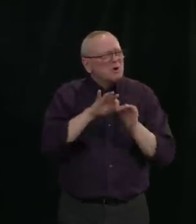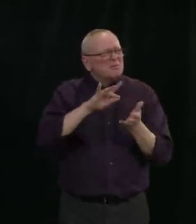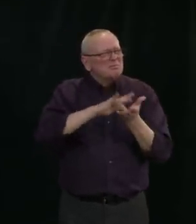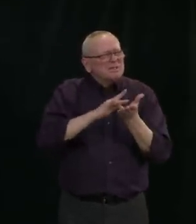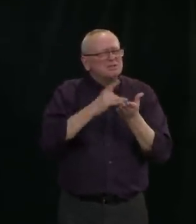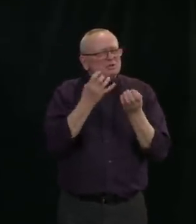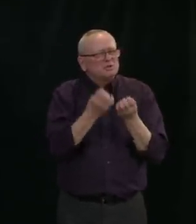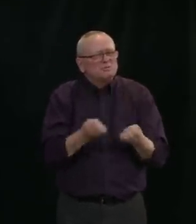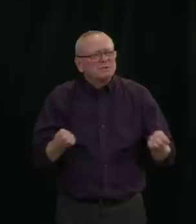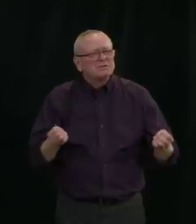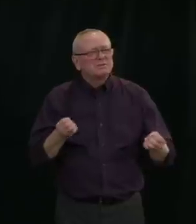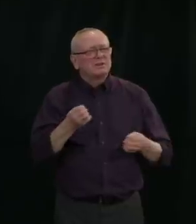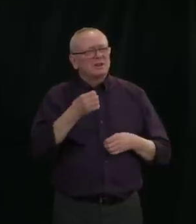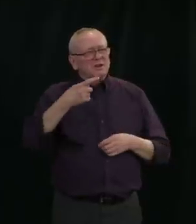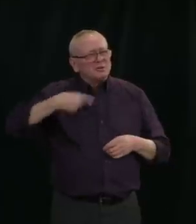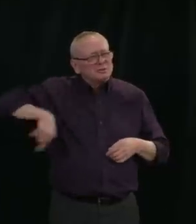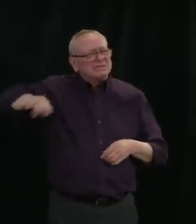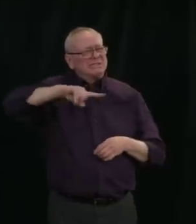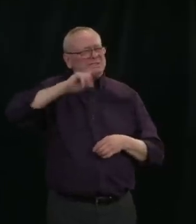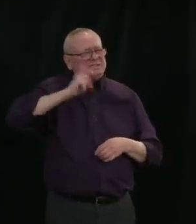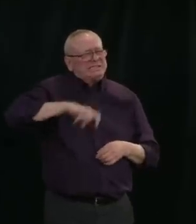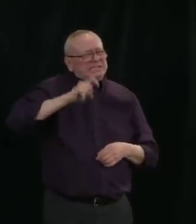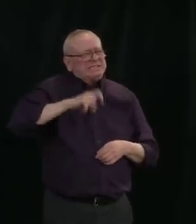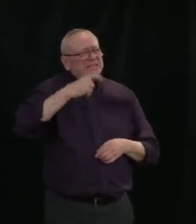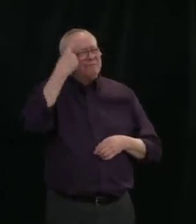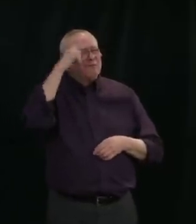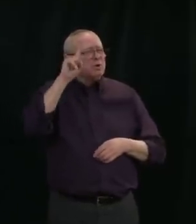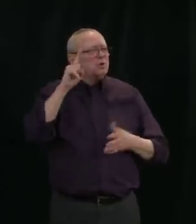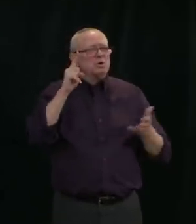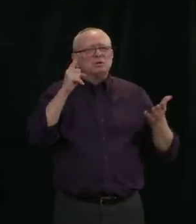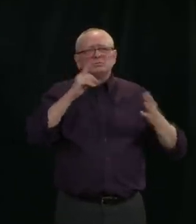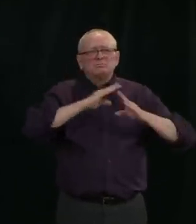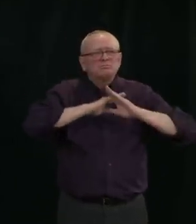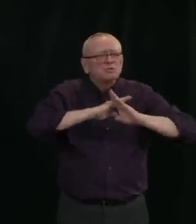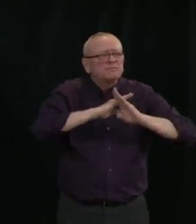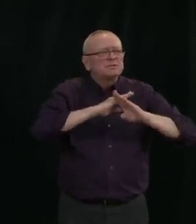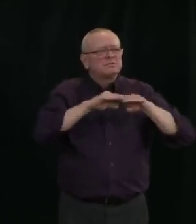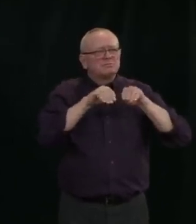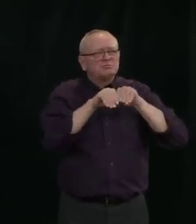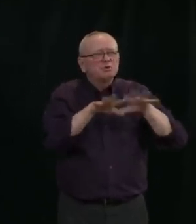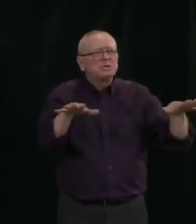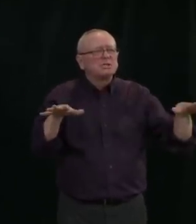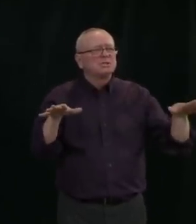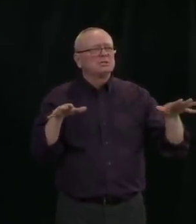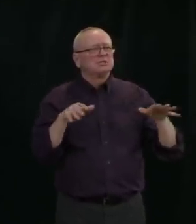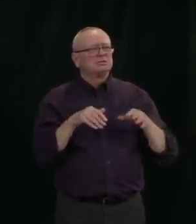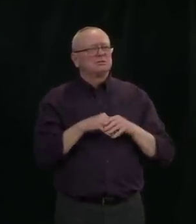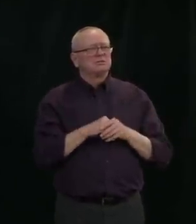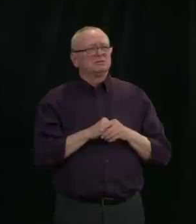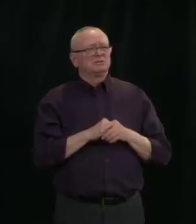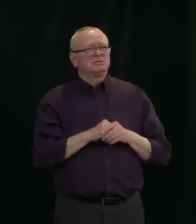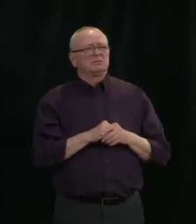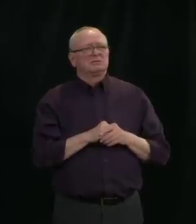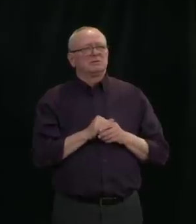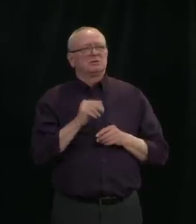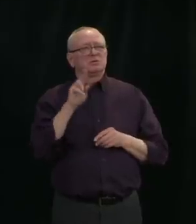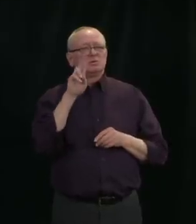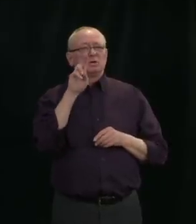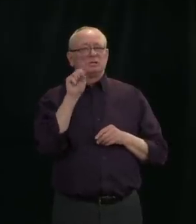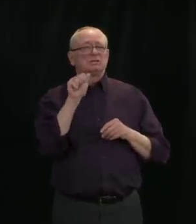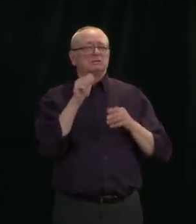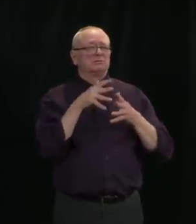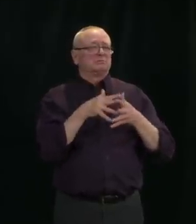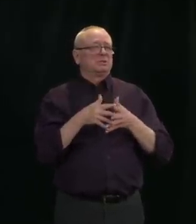in this country. And I think it's short sighted because the United States ultimately is a net importer of this kind of